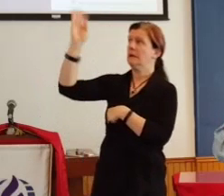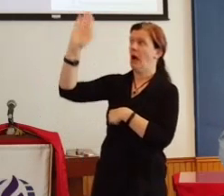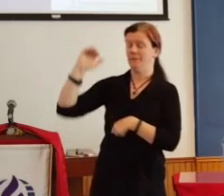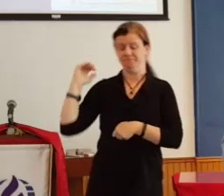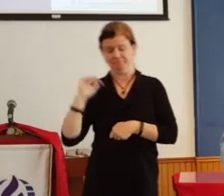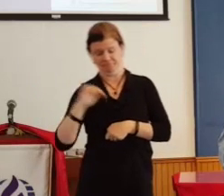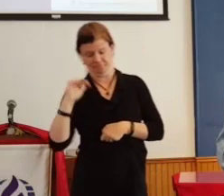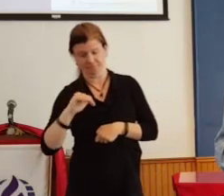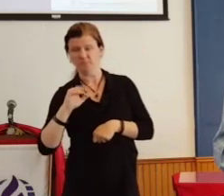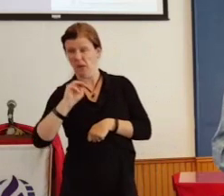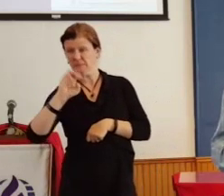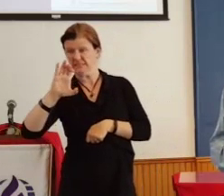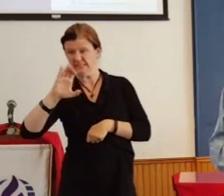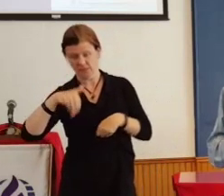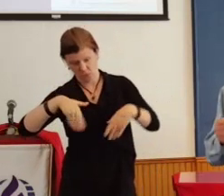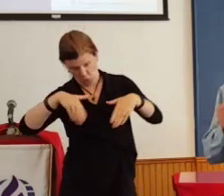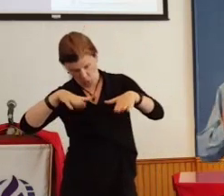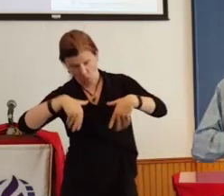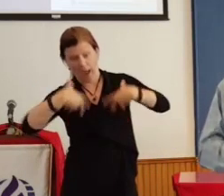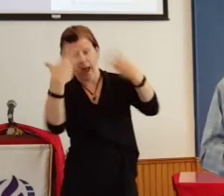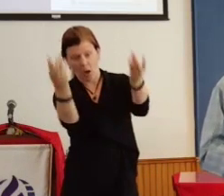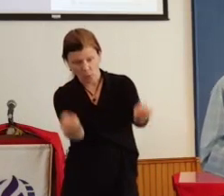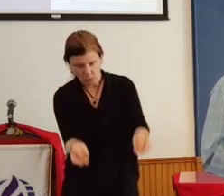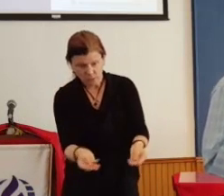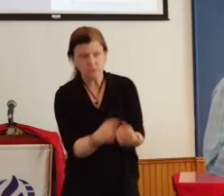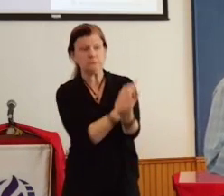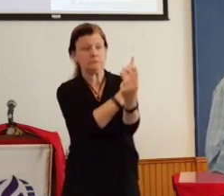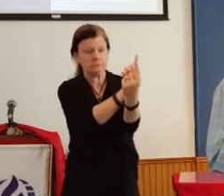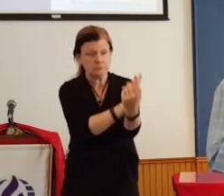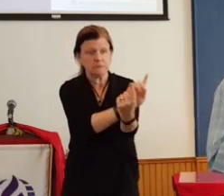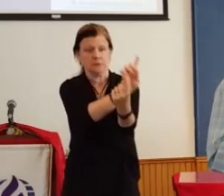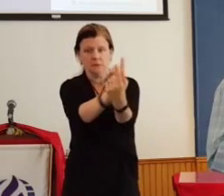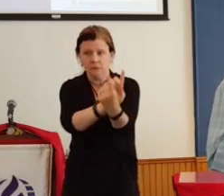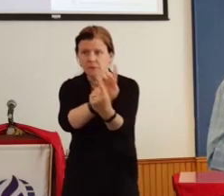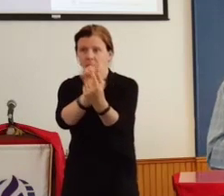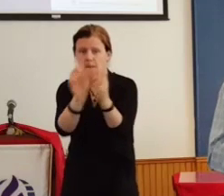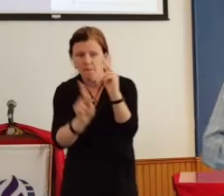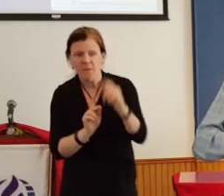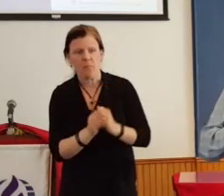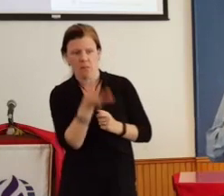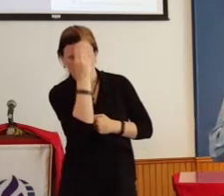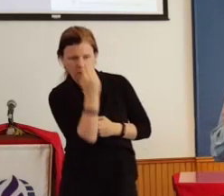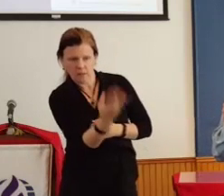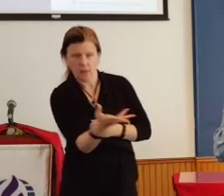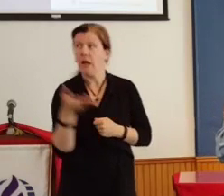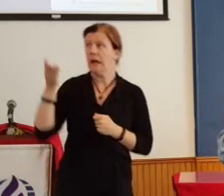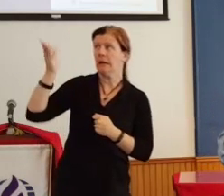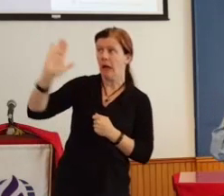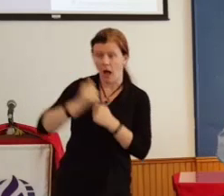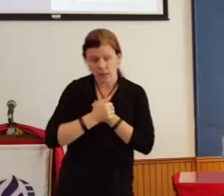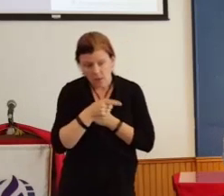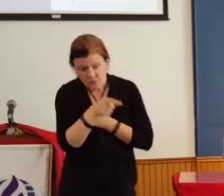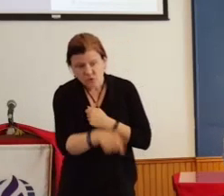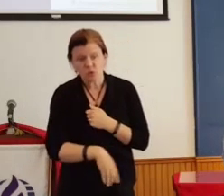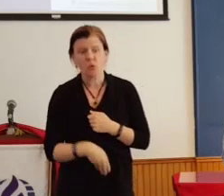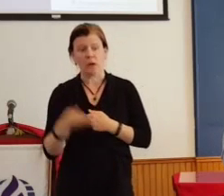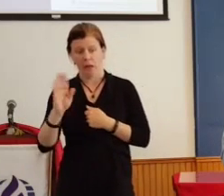by the Spirit to reach those who need to hear our voices, to hear our stories, and to share our experiences.